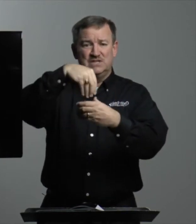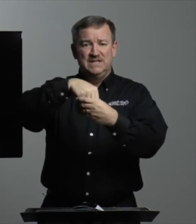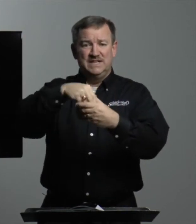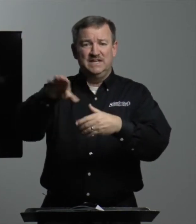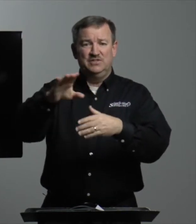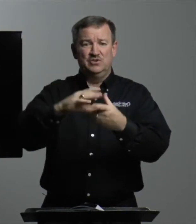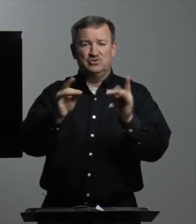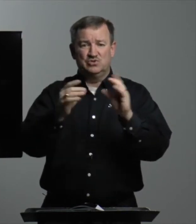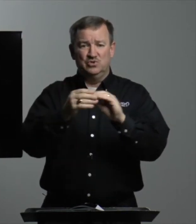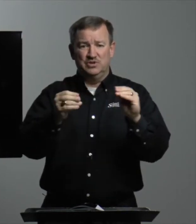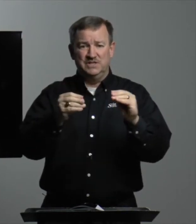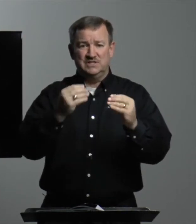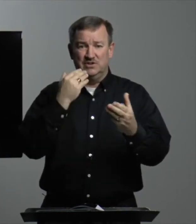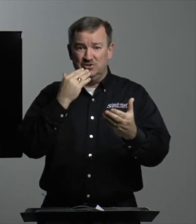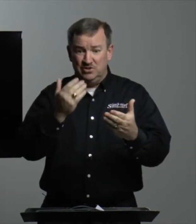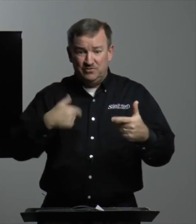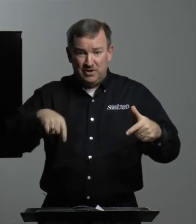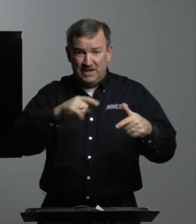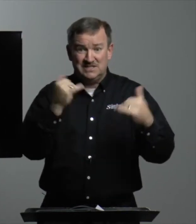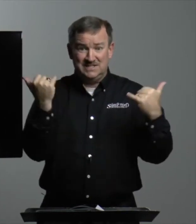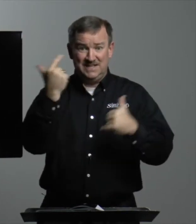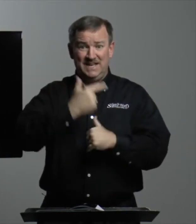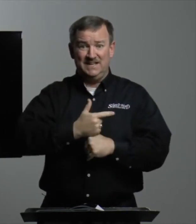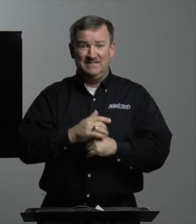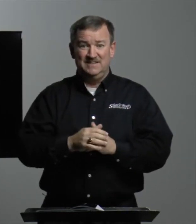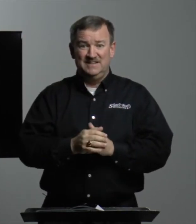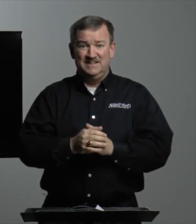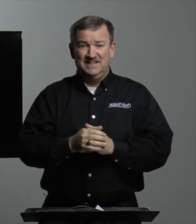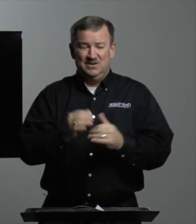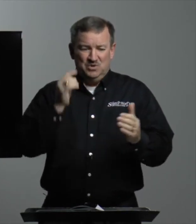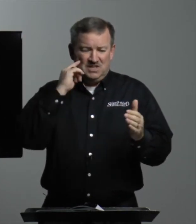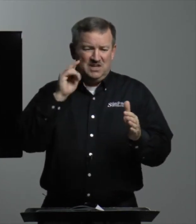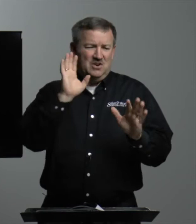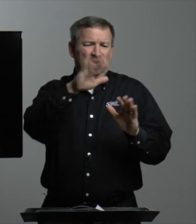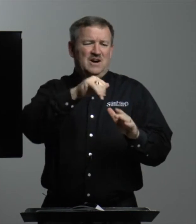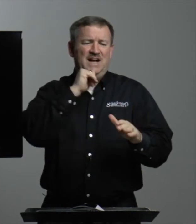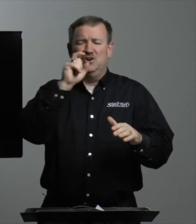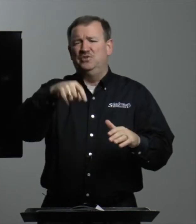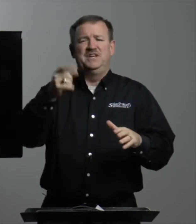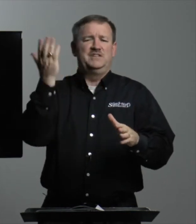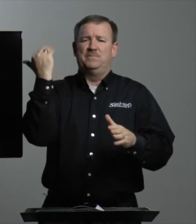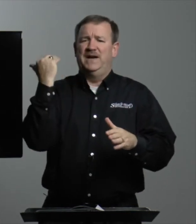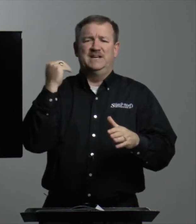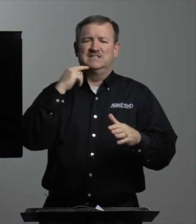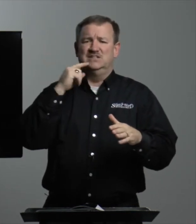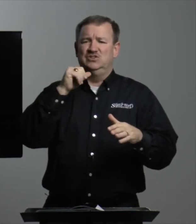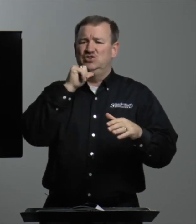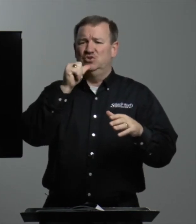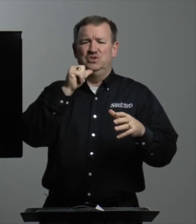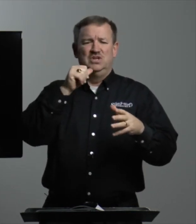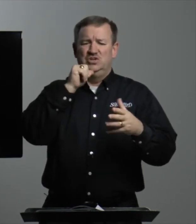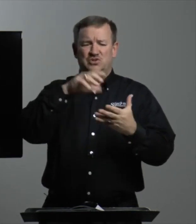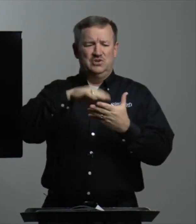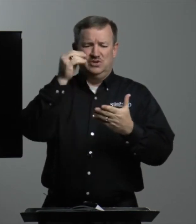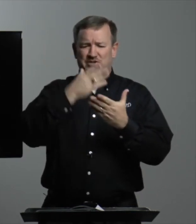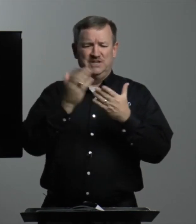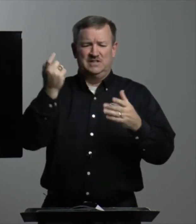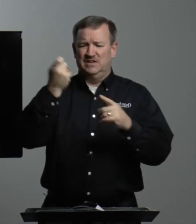in those stories that are good for us today. We think, oh, I don't need the past. You don't learn anything